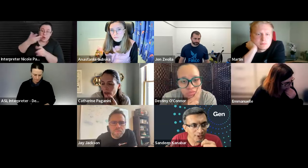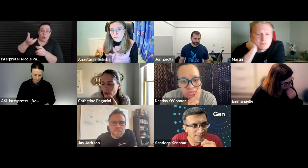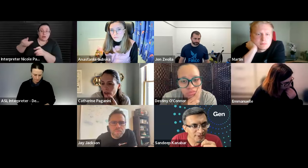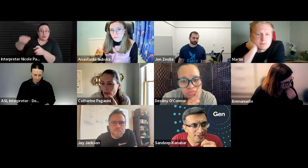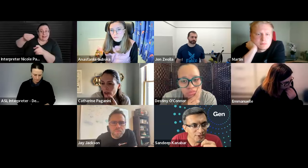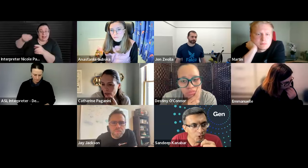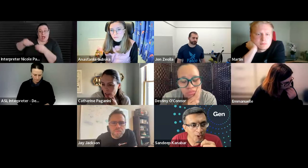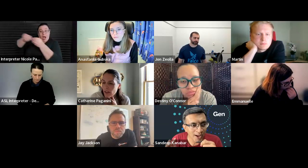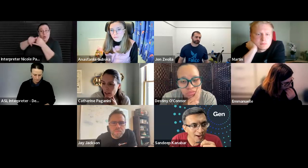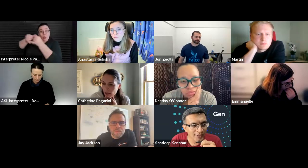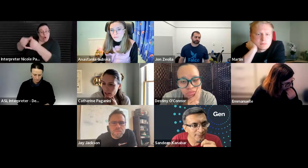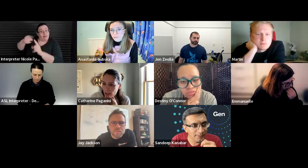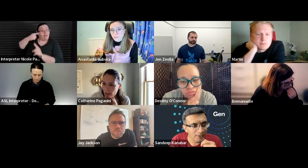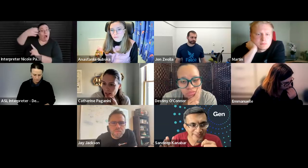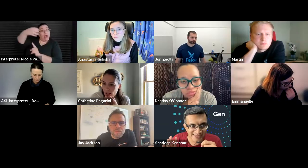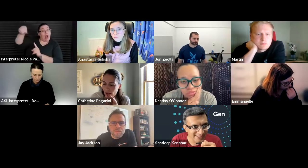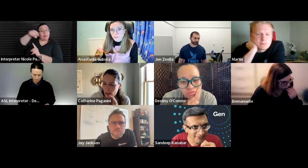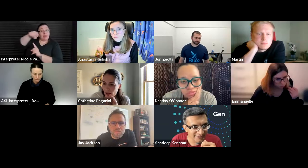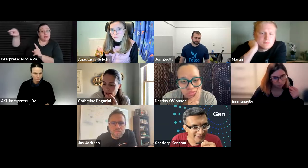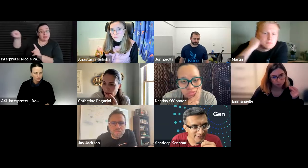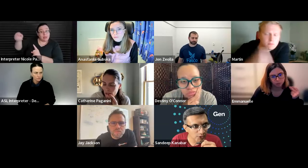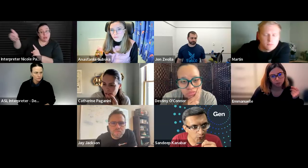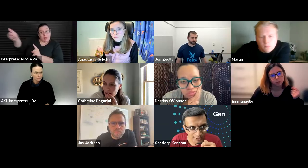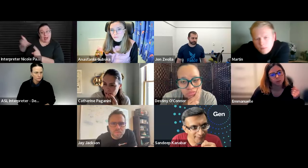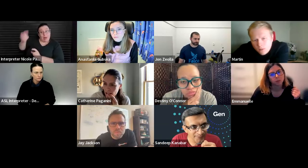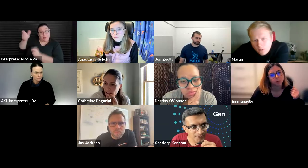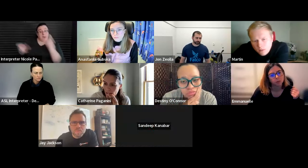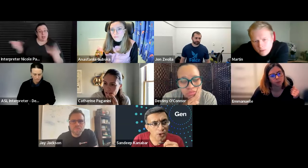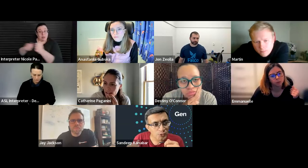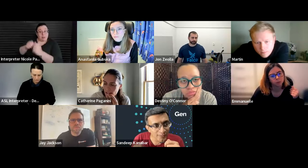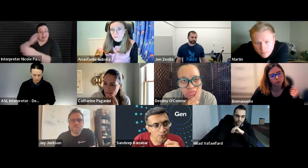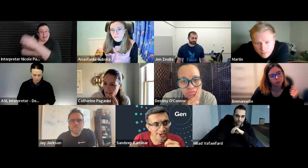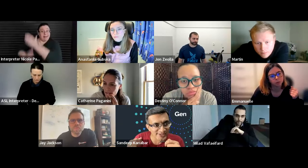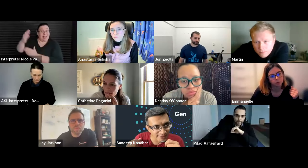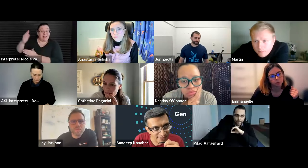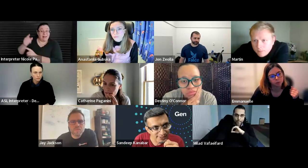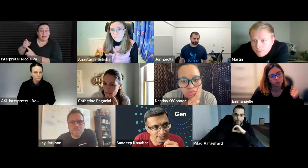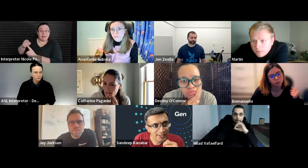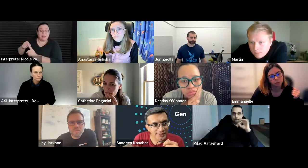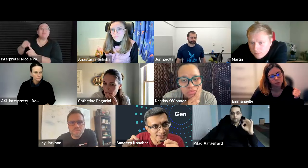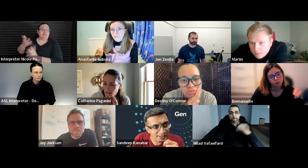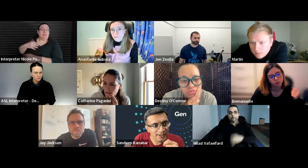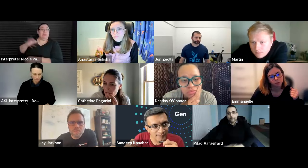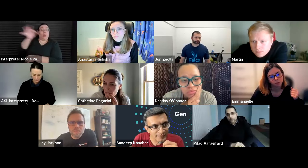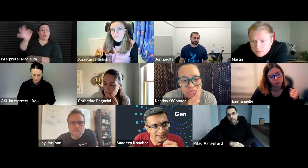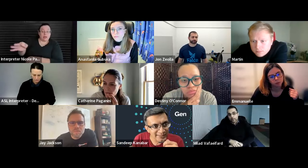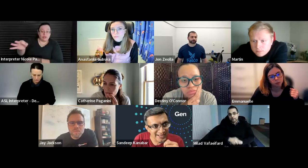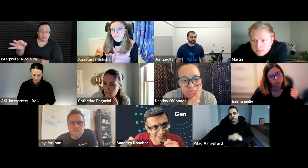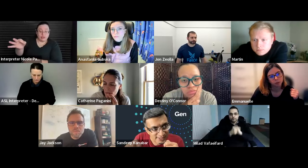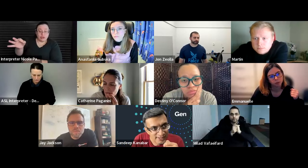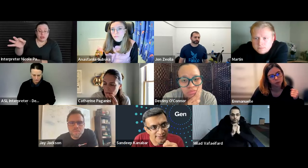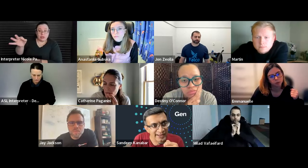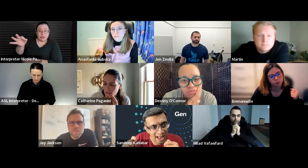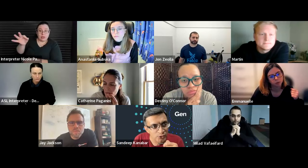companies who are hiring people with disabilities okay so my question is does the company